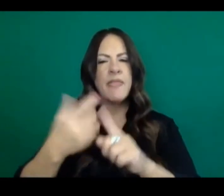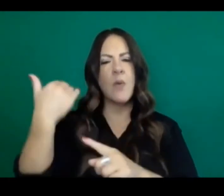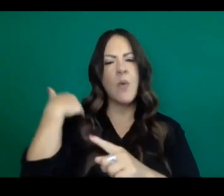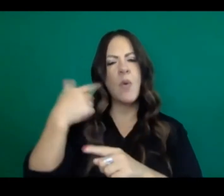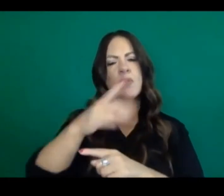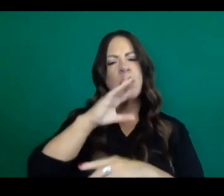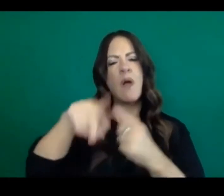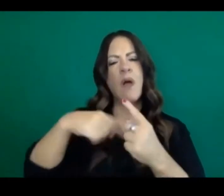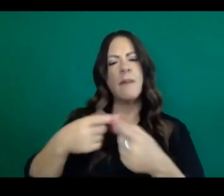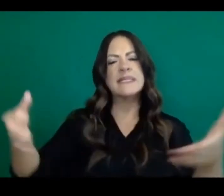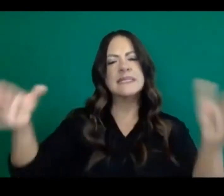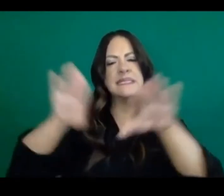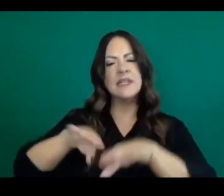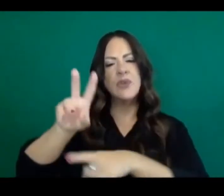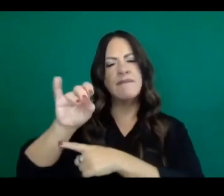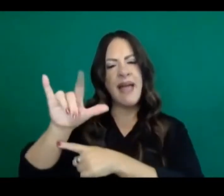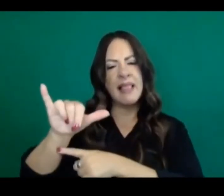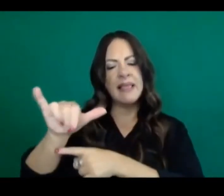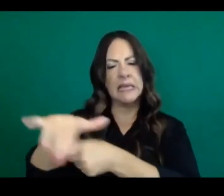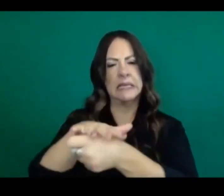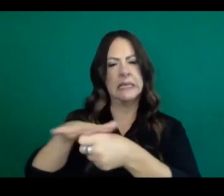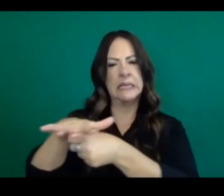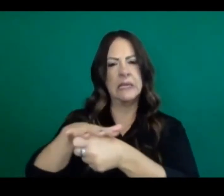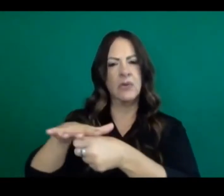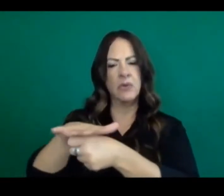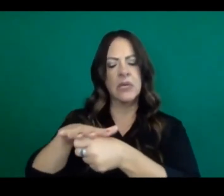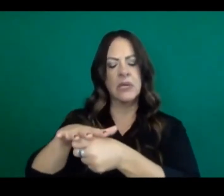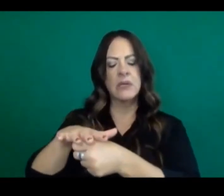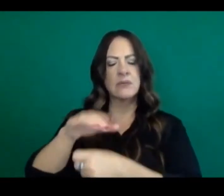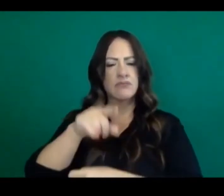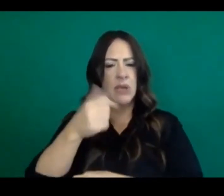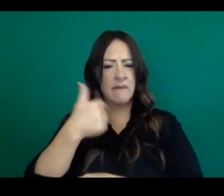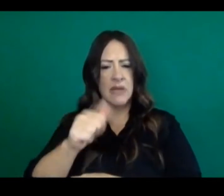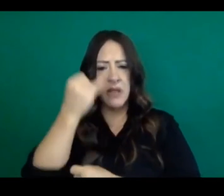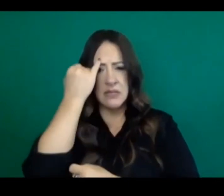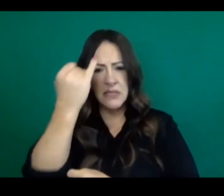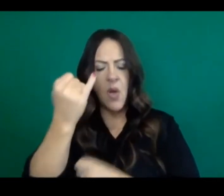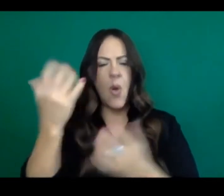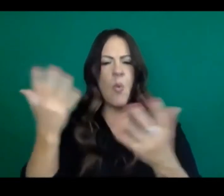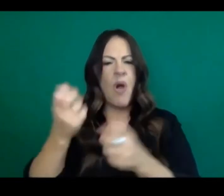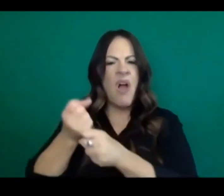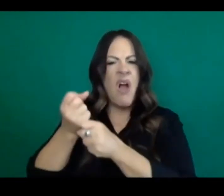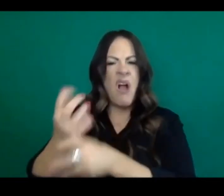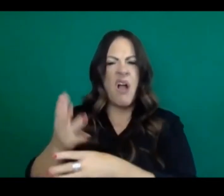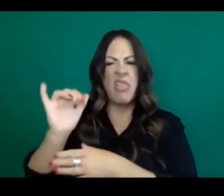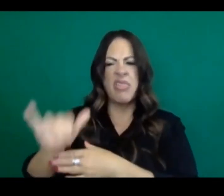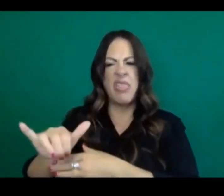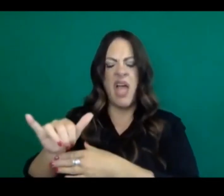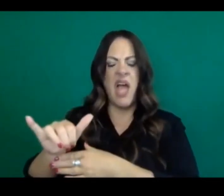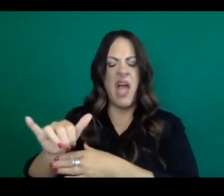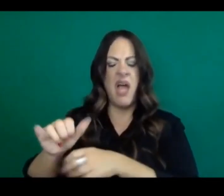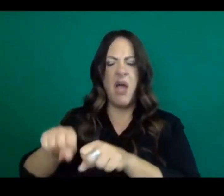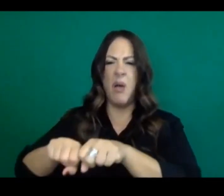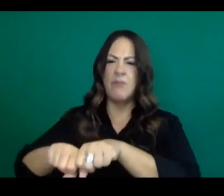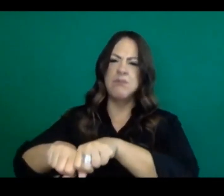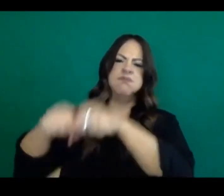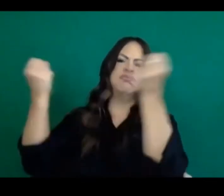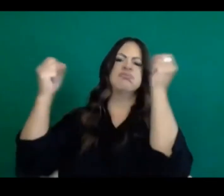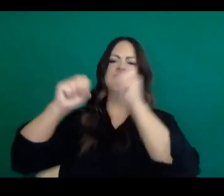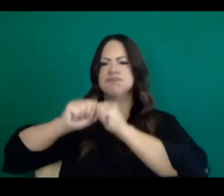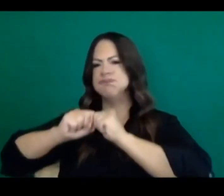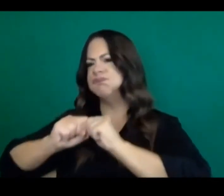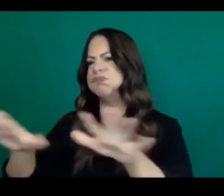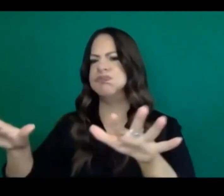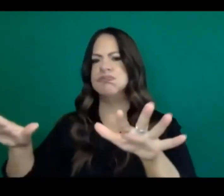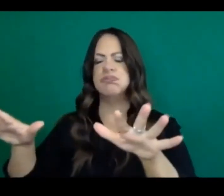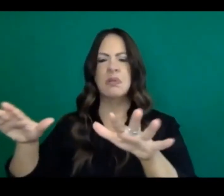I wanted to see if you folks have any clear idea as to the source or sources of that outbreak. And if you